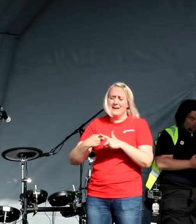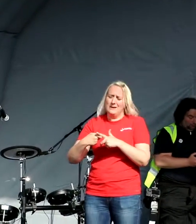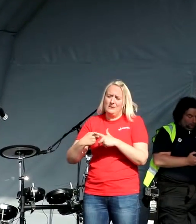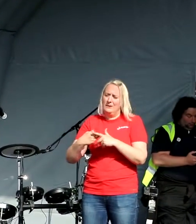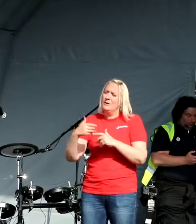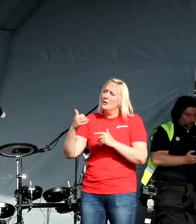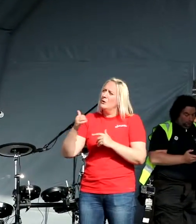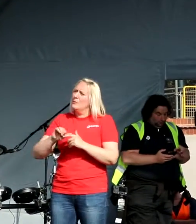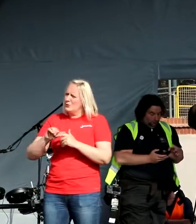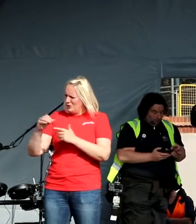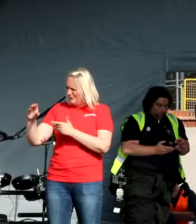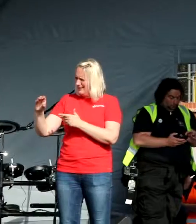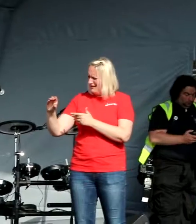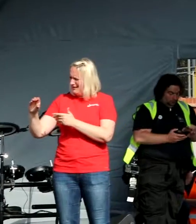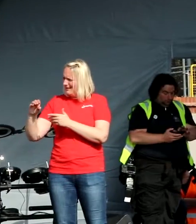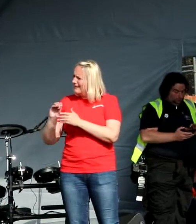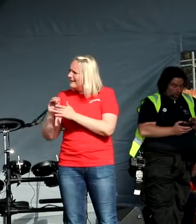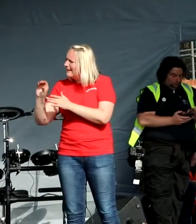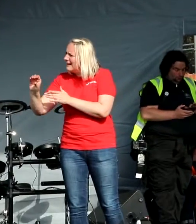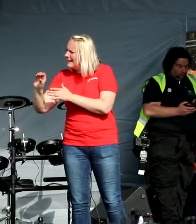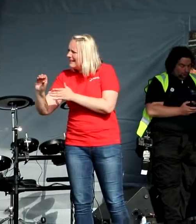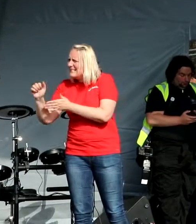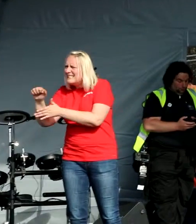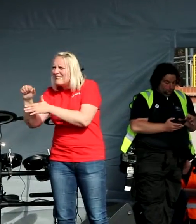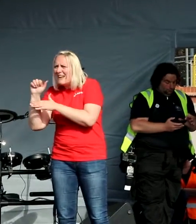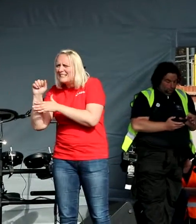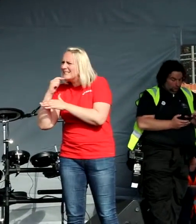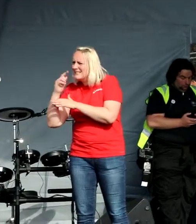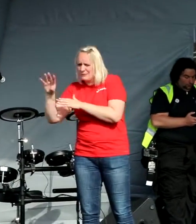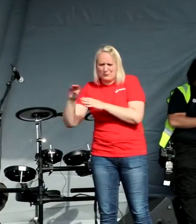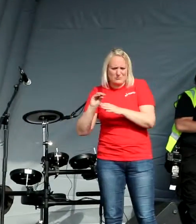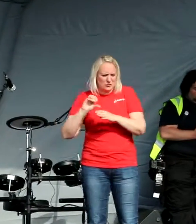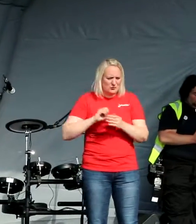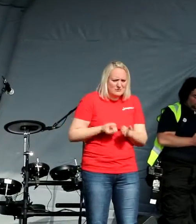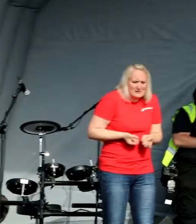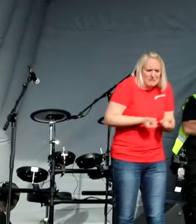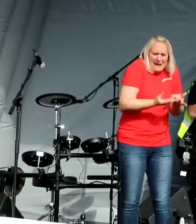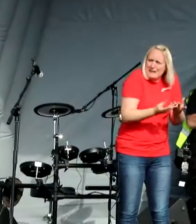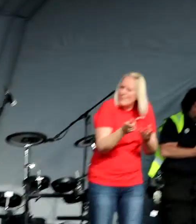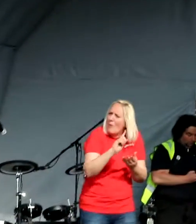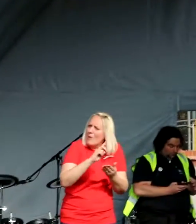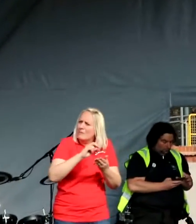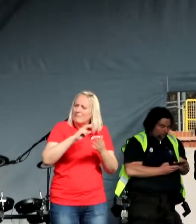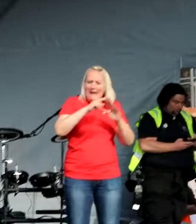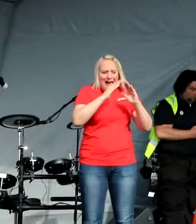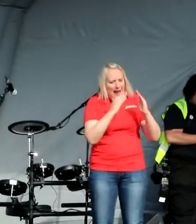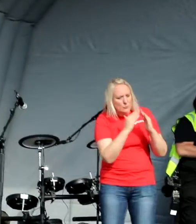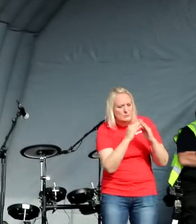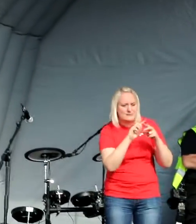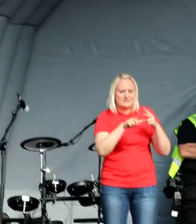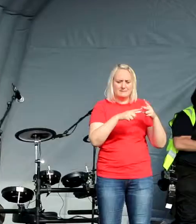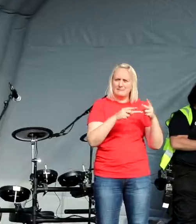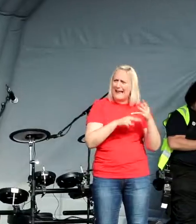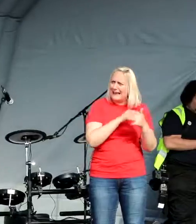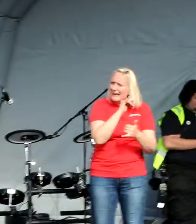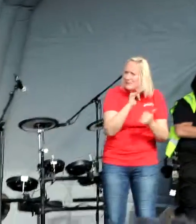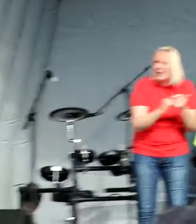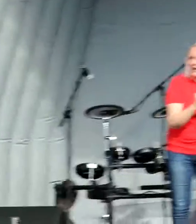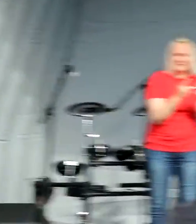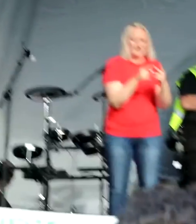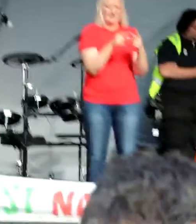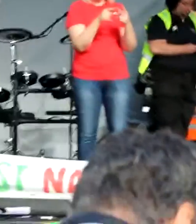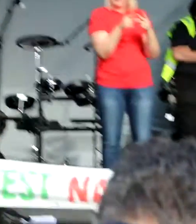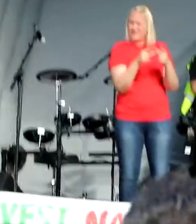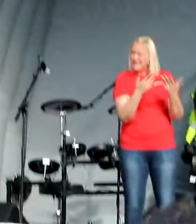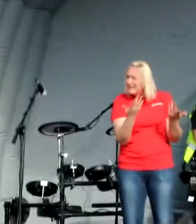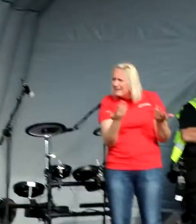be spending it on housing. We should be spending it on the health service. We should be spending it on the things that really matter to